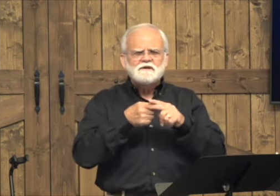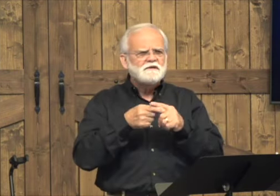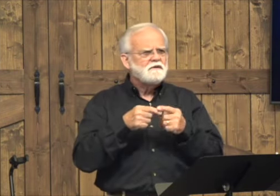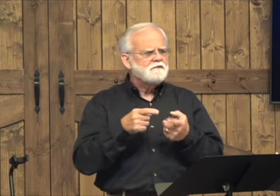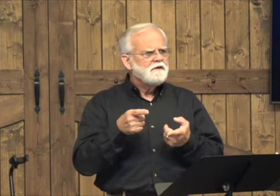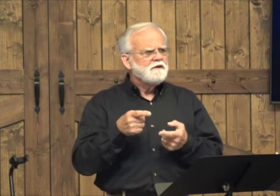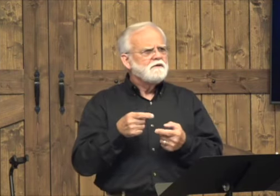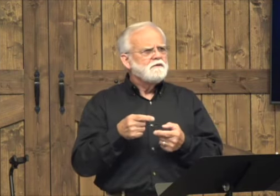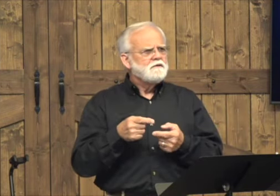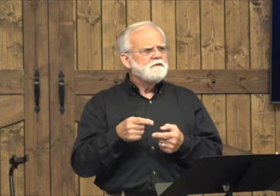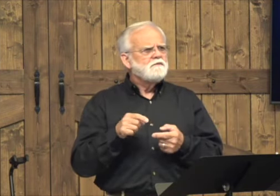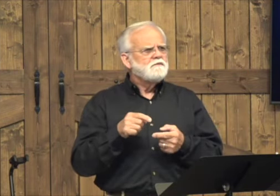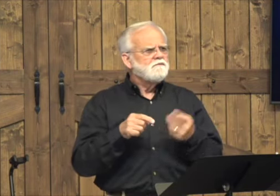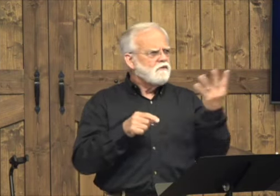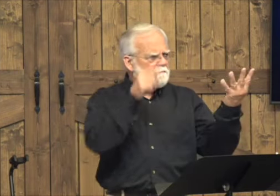You know, there were four friends.